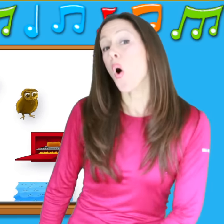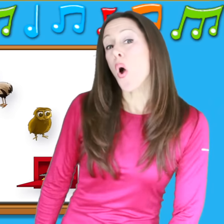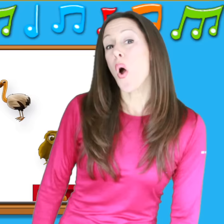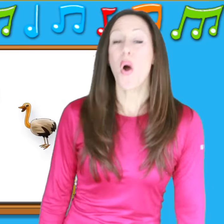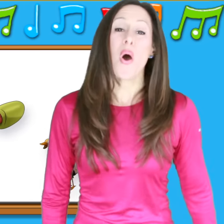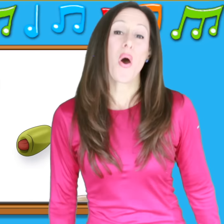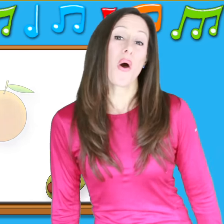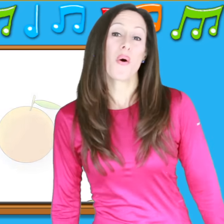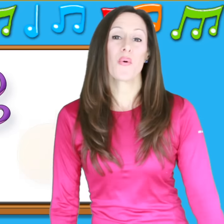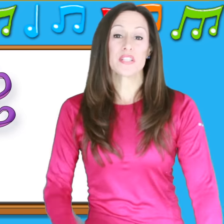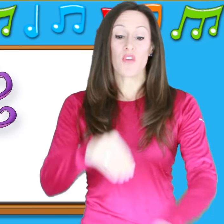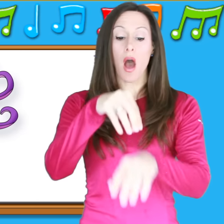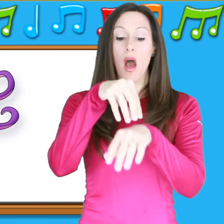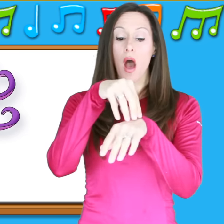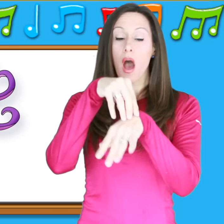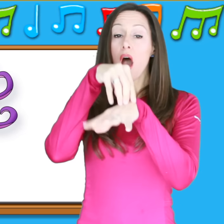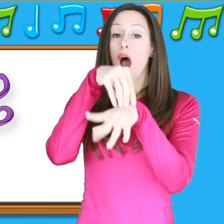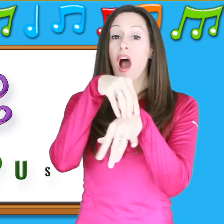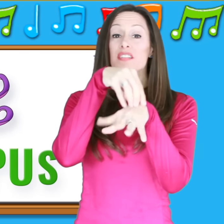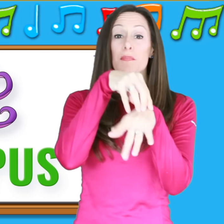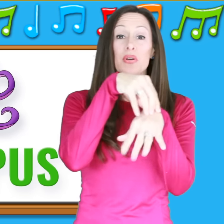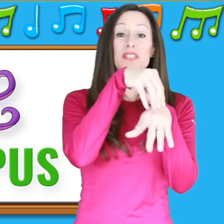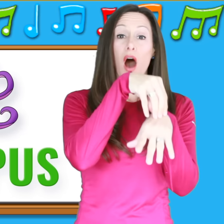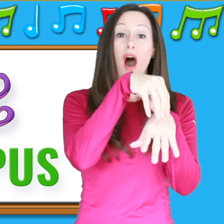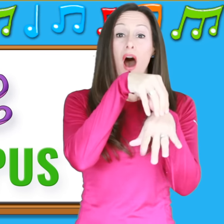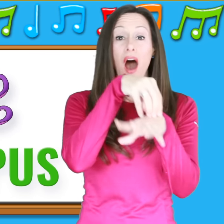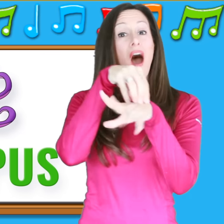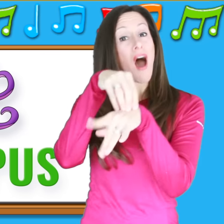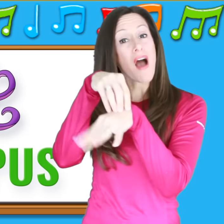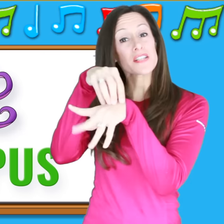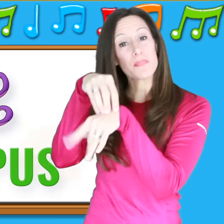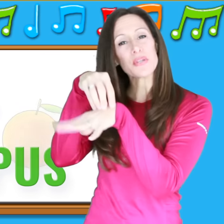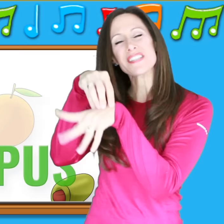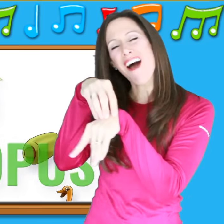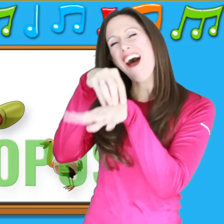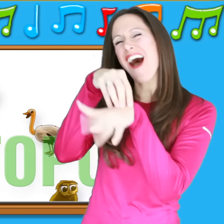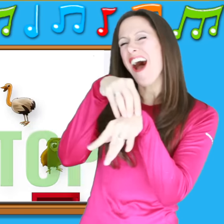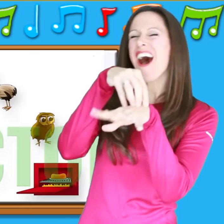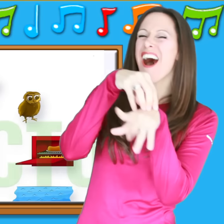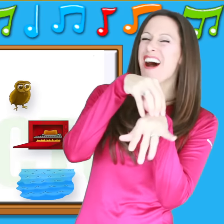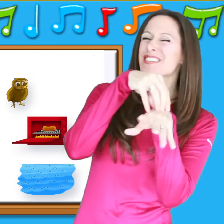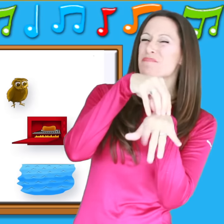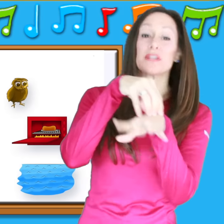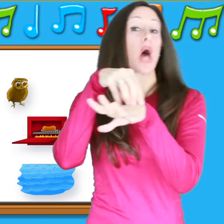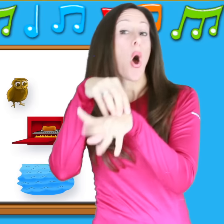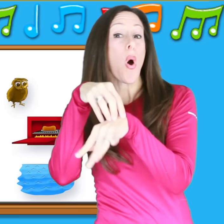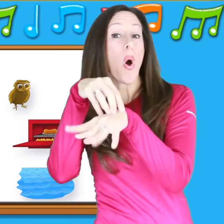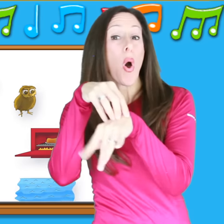O is for A-A-octopus A-A-octopus, A-A-octopus O